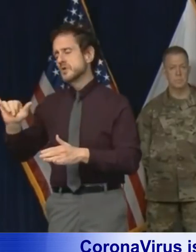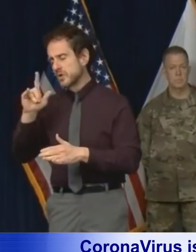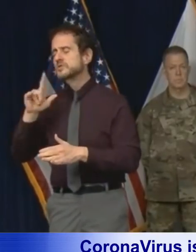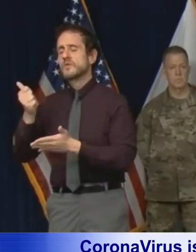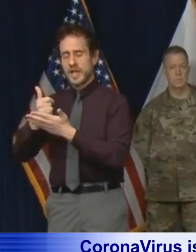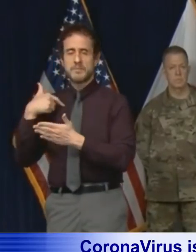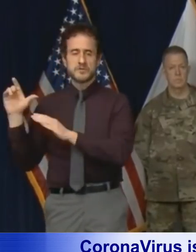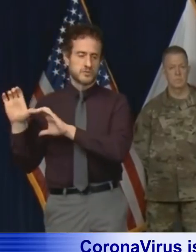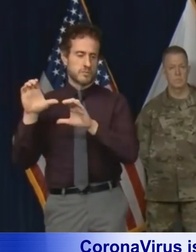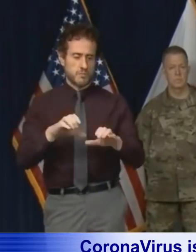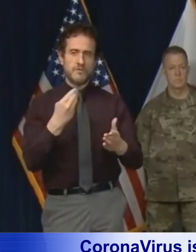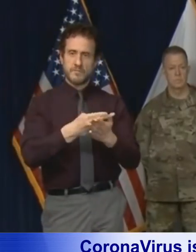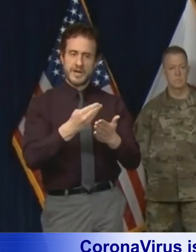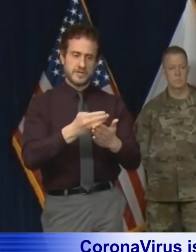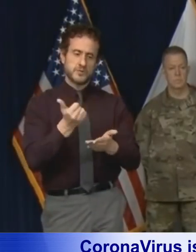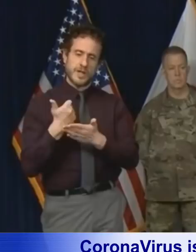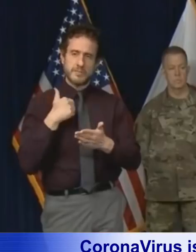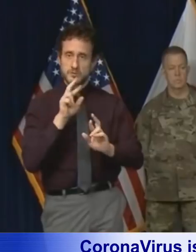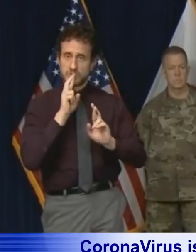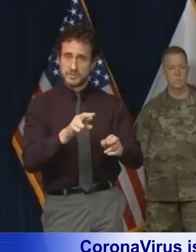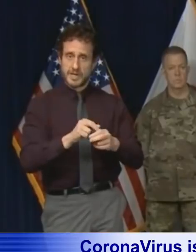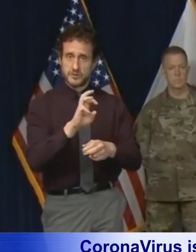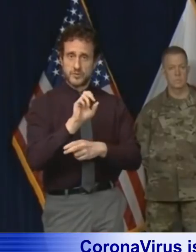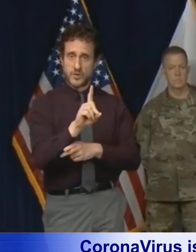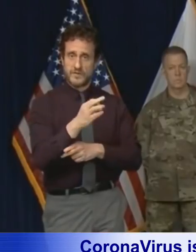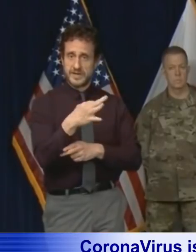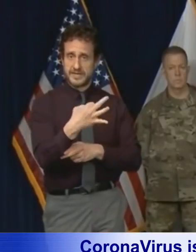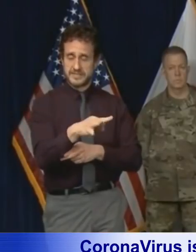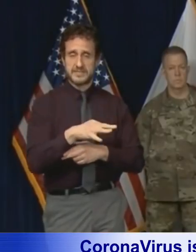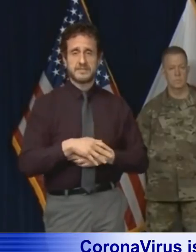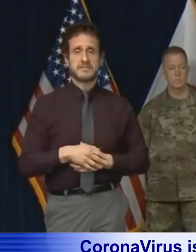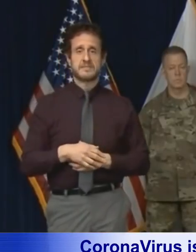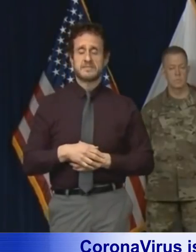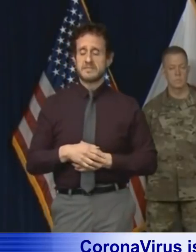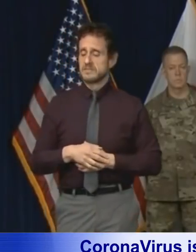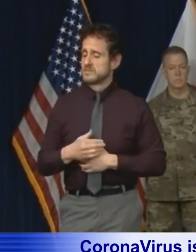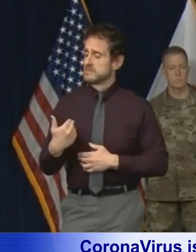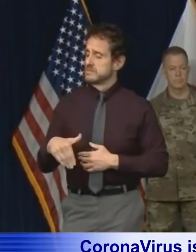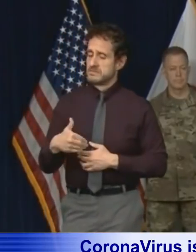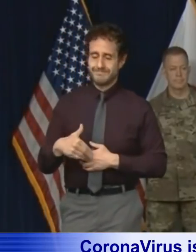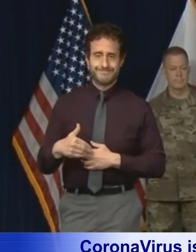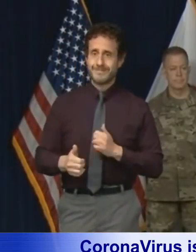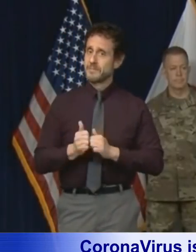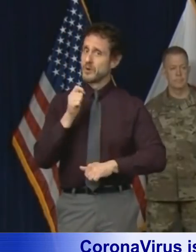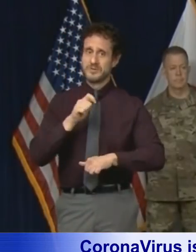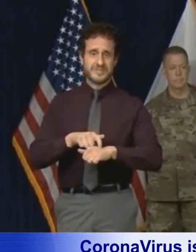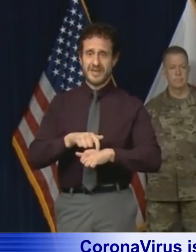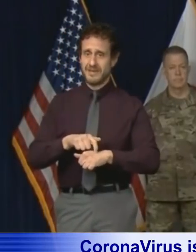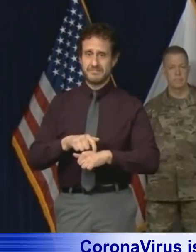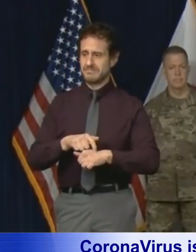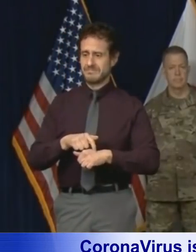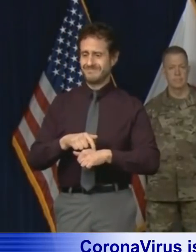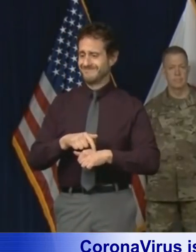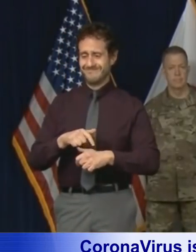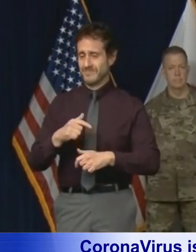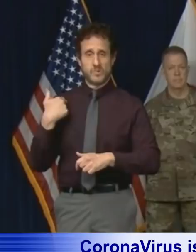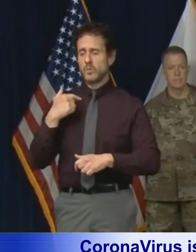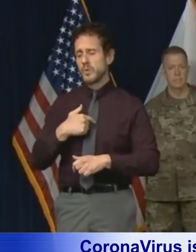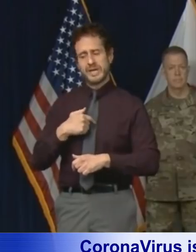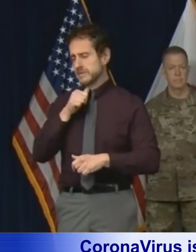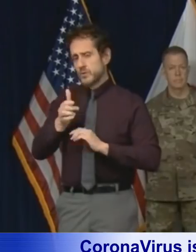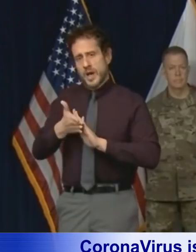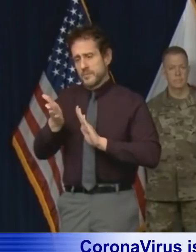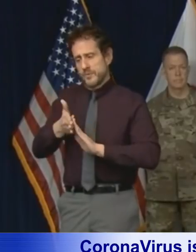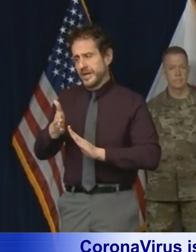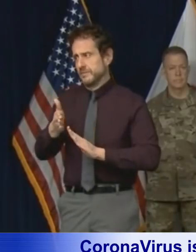-19. This is not the path any of us would choose under normal circumstances, but it is the